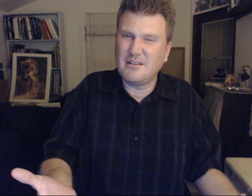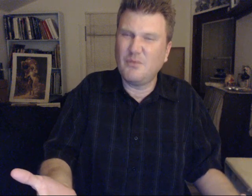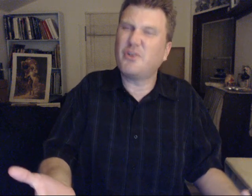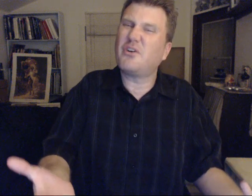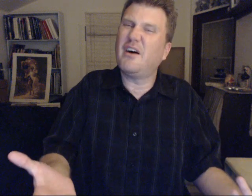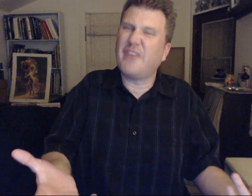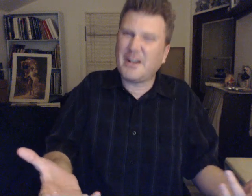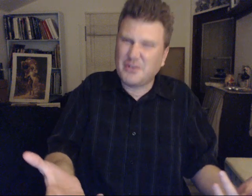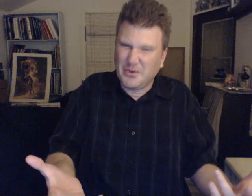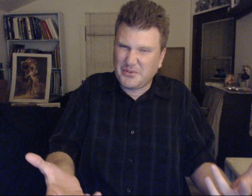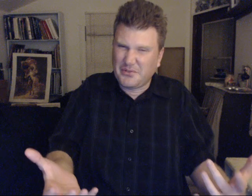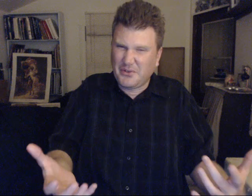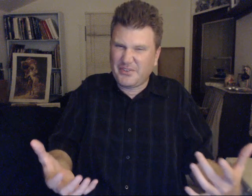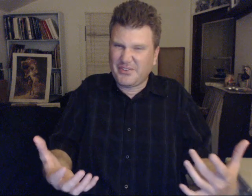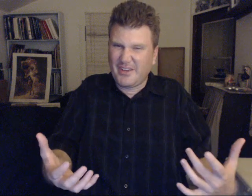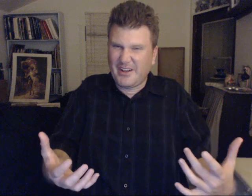Wonder how that goes. For your society.